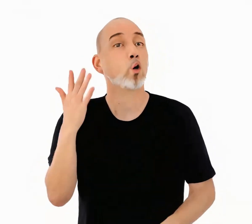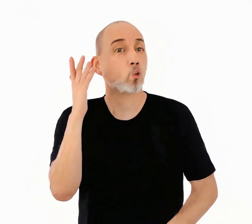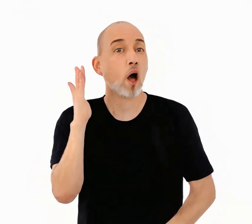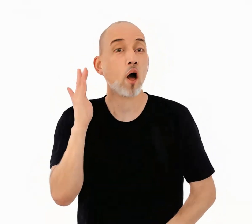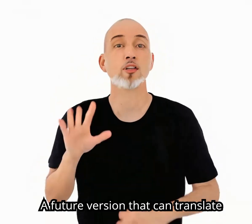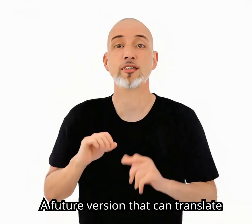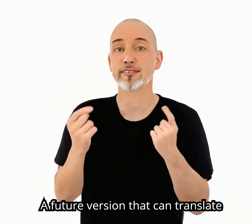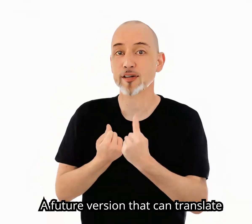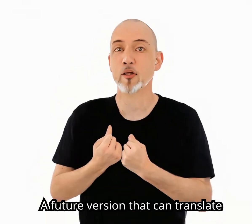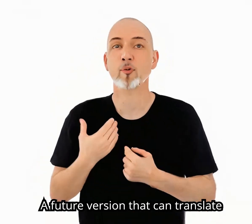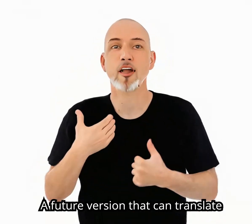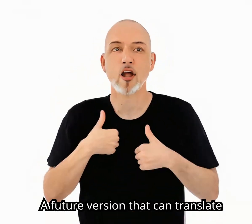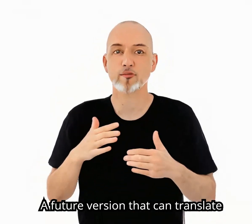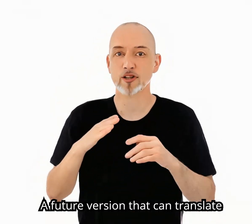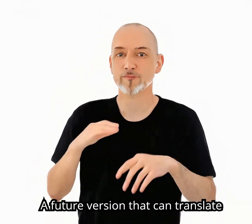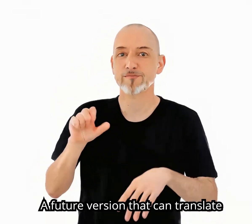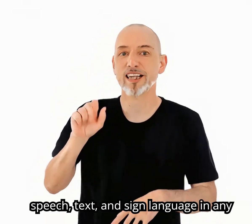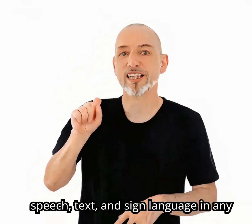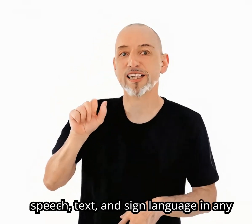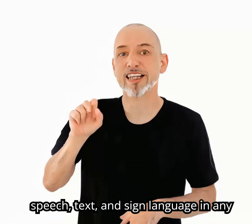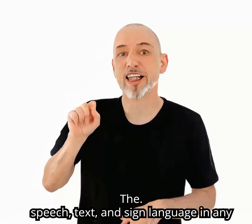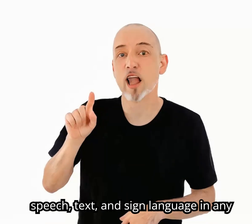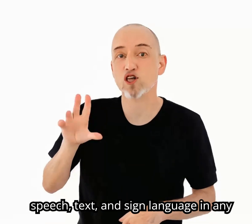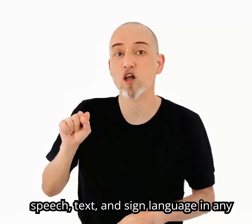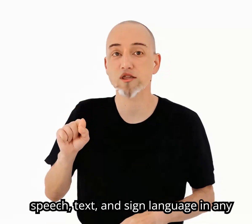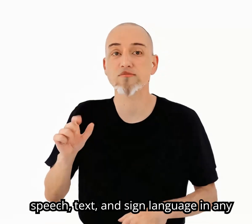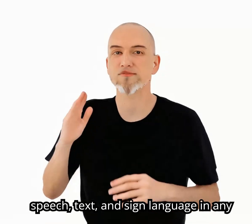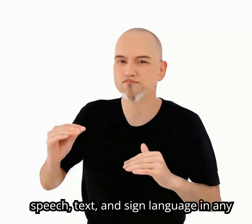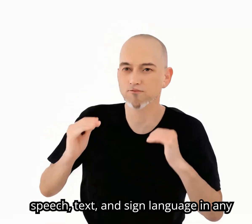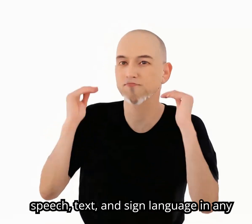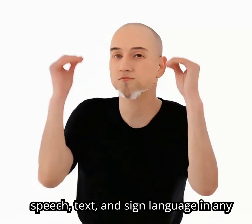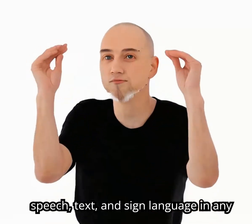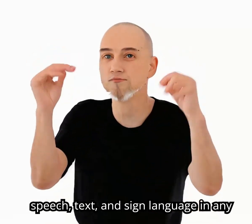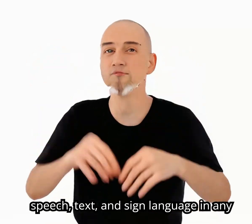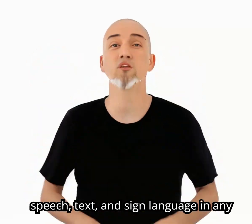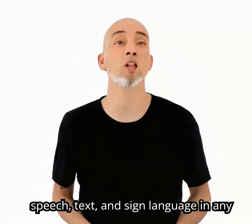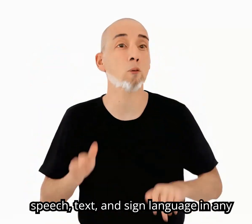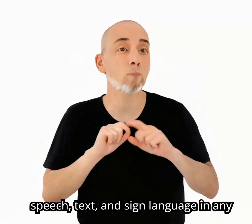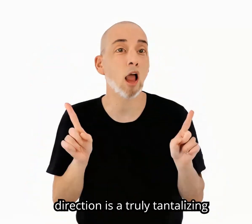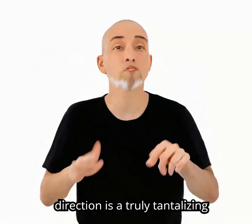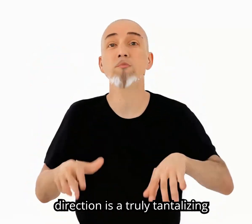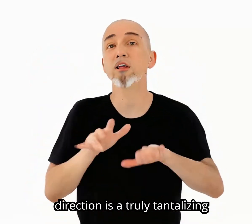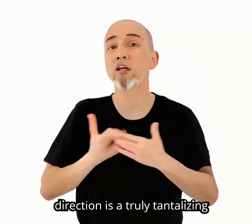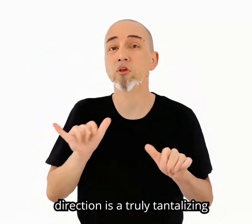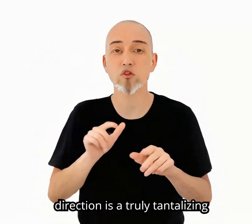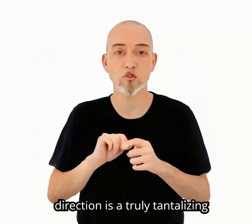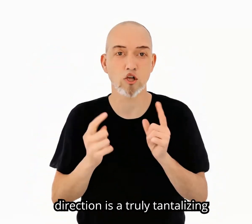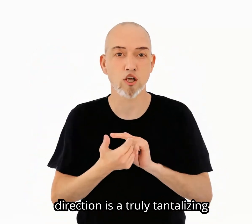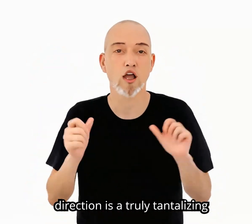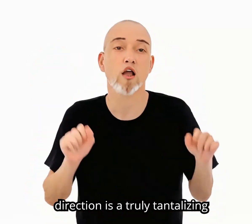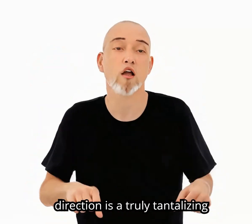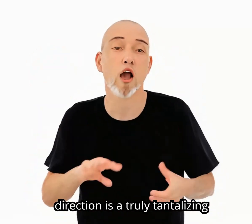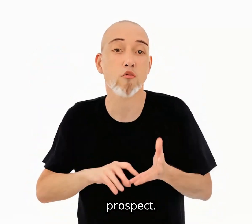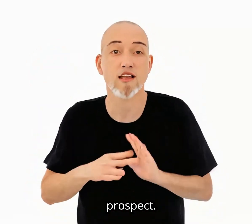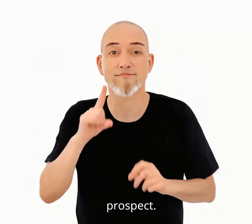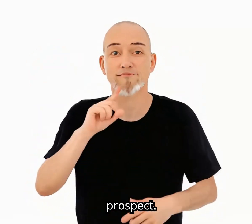A future version that can translate speech, text, and sign language in any direction is a truly tantalizing prospect.